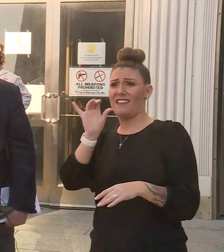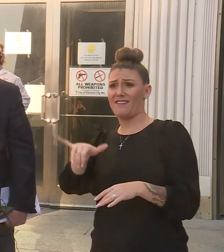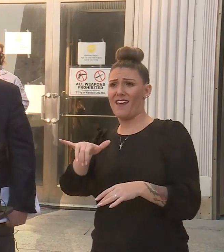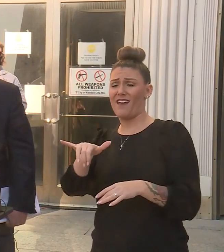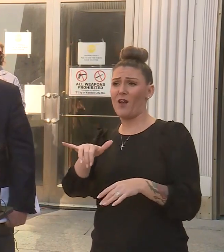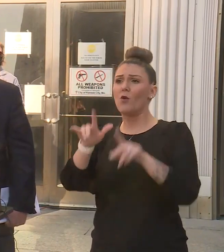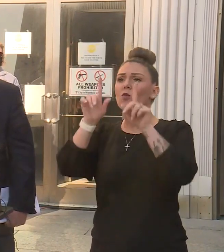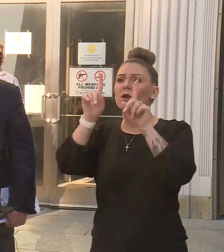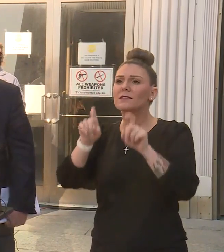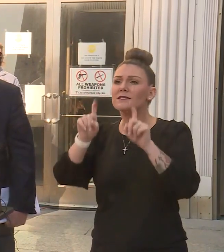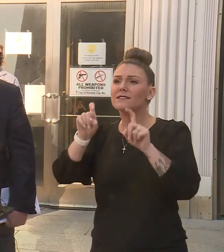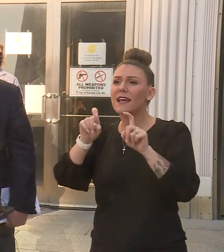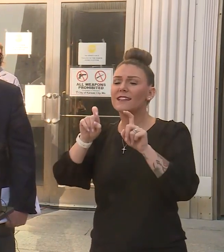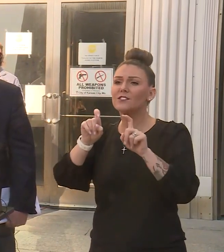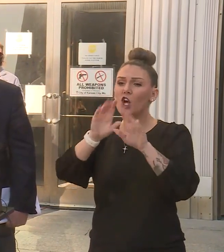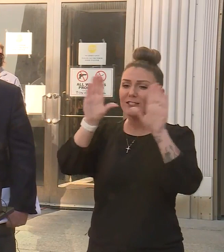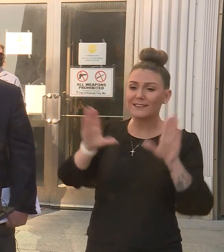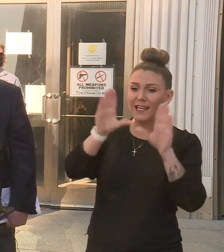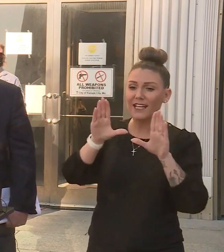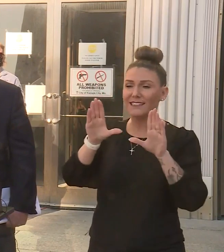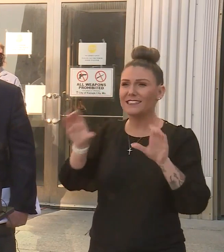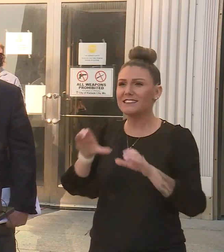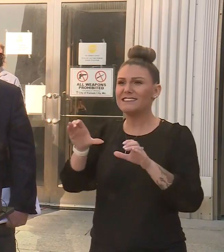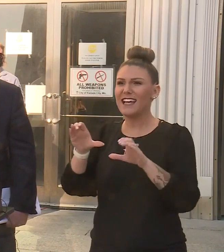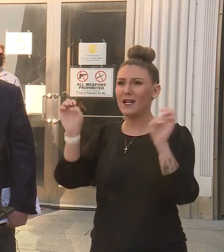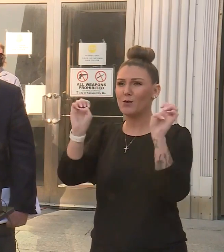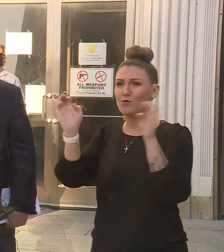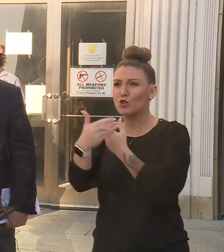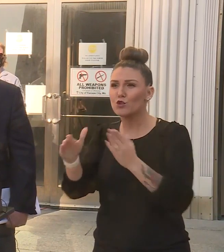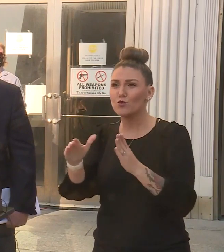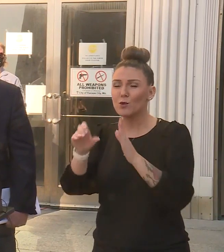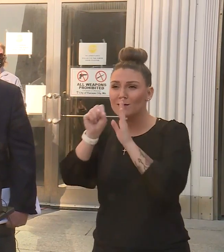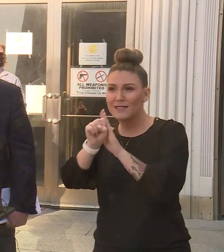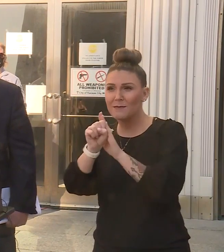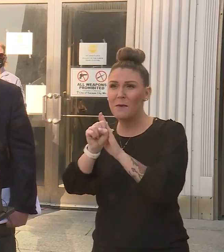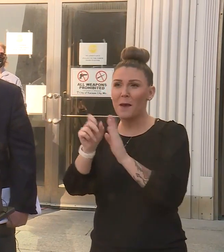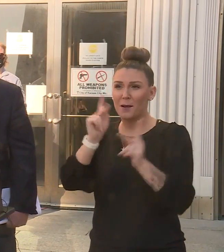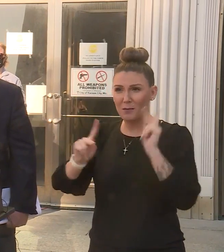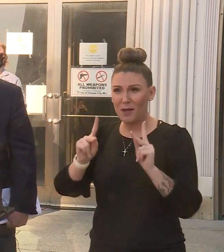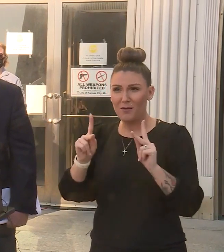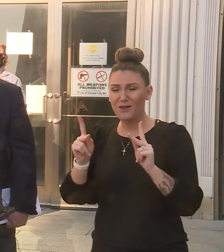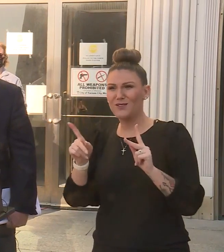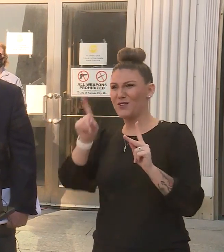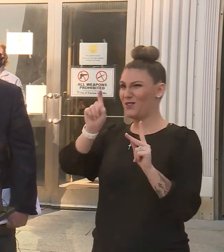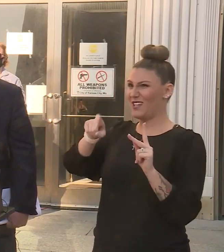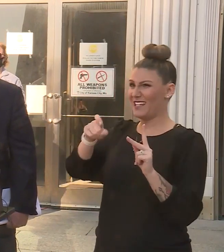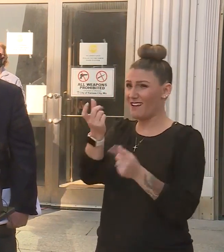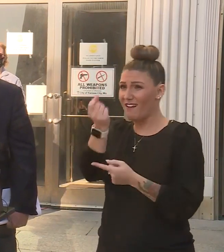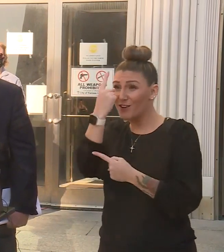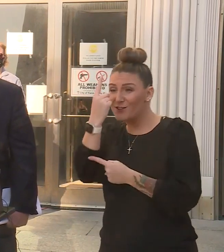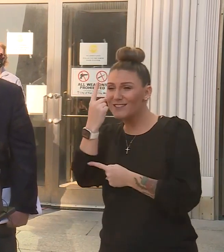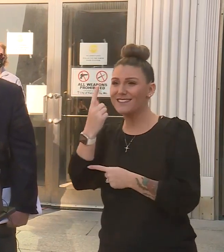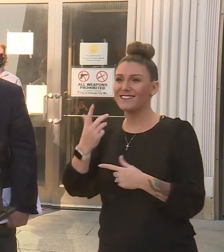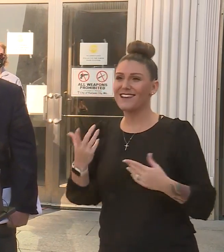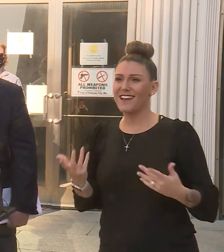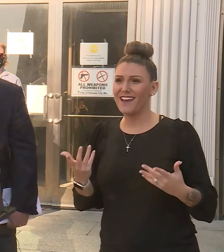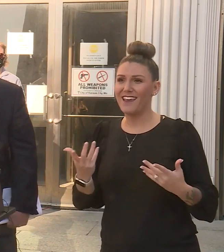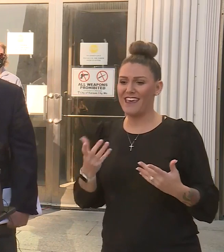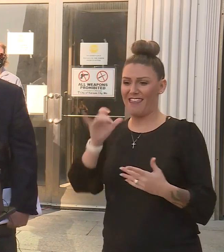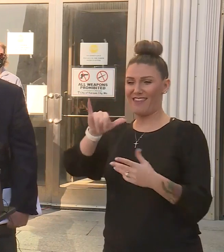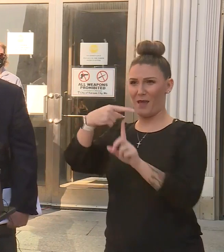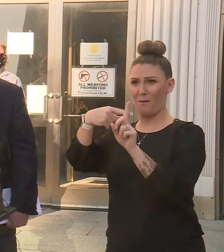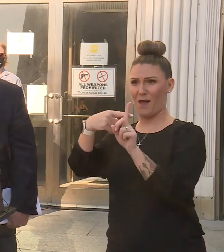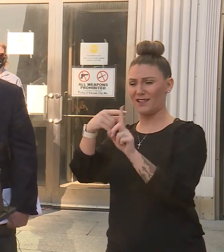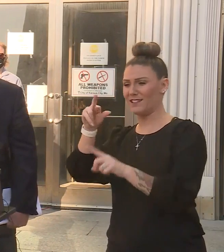tests on Sunday that were done in the emergency room with symptomatic people. So you have to understand what that